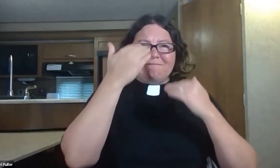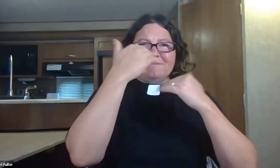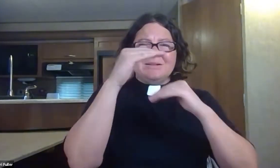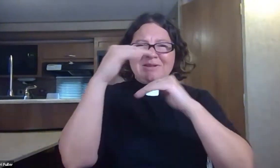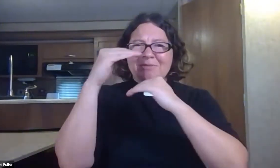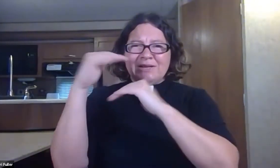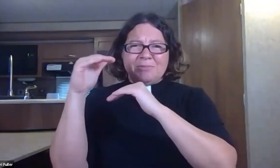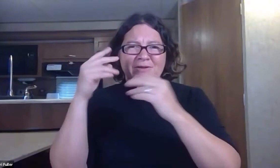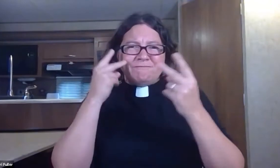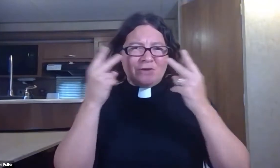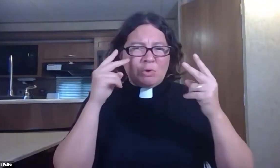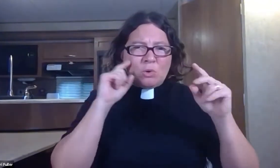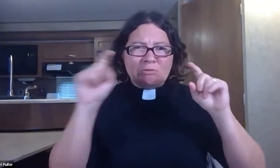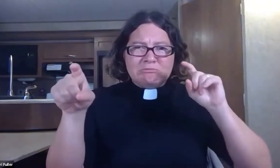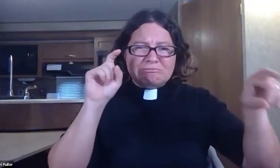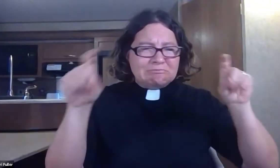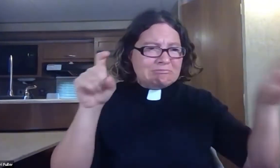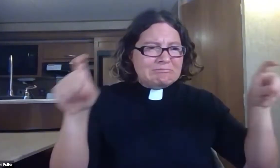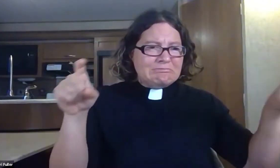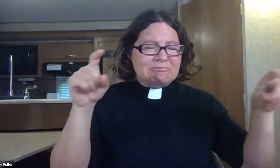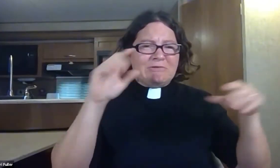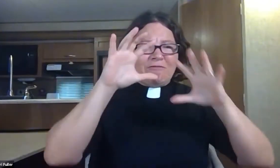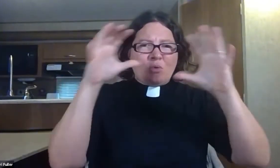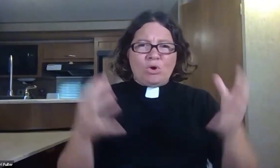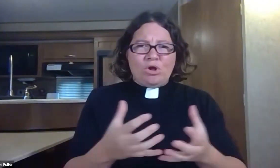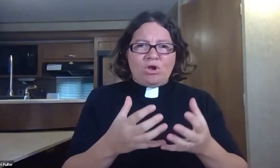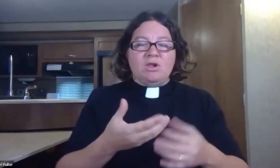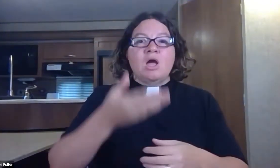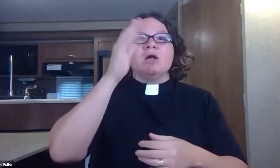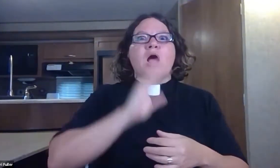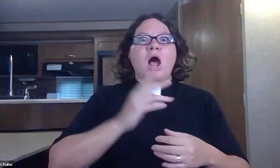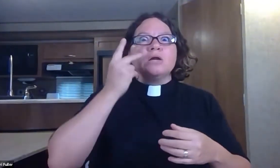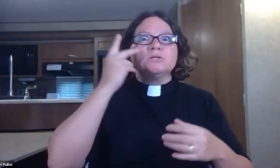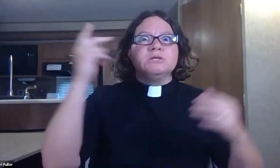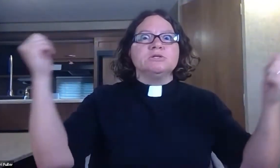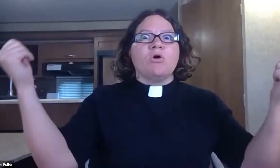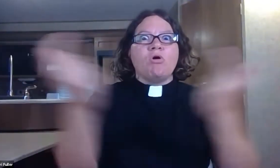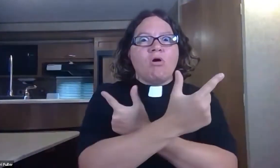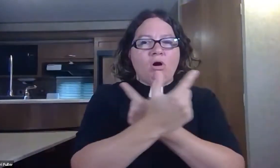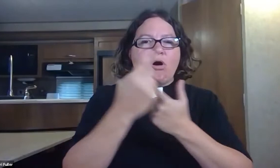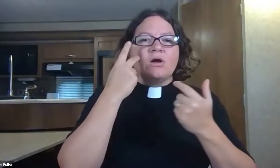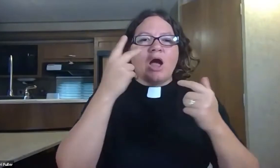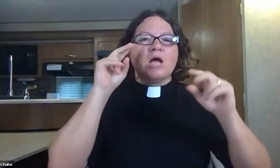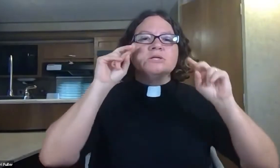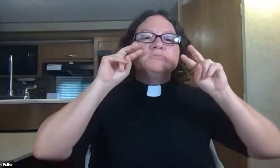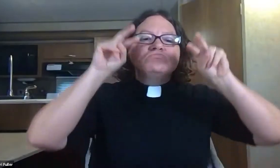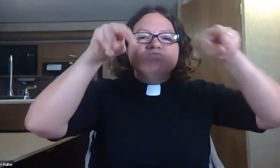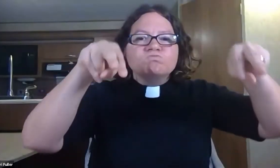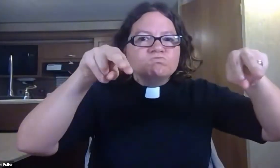So we have a limited view. We don't see the big picture. God, however, sees all